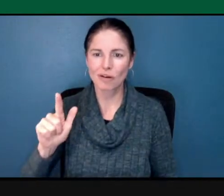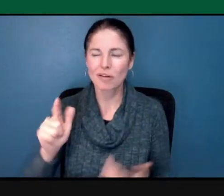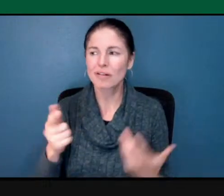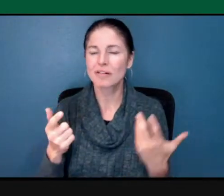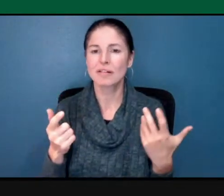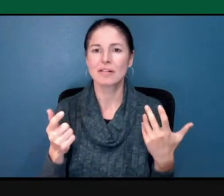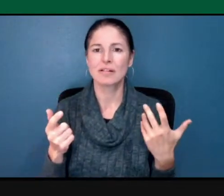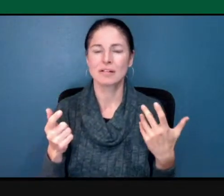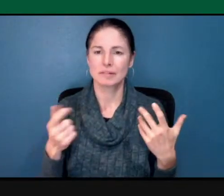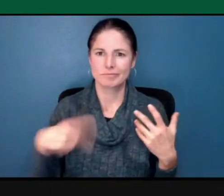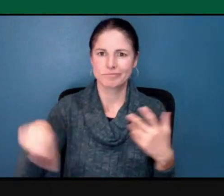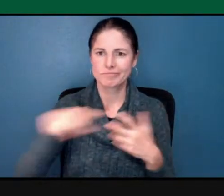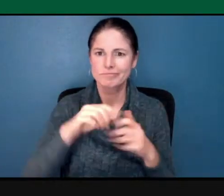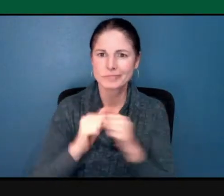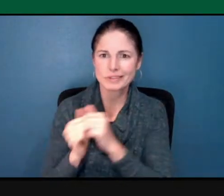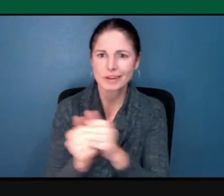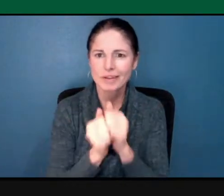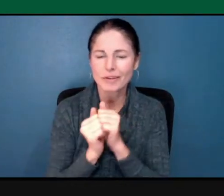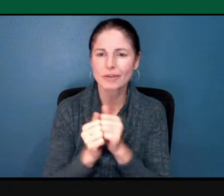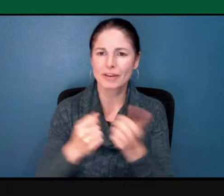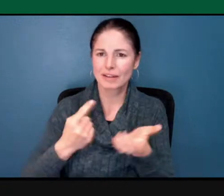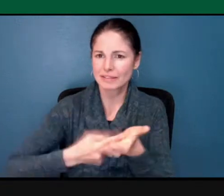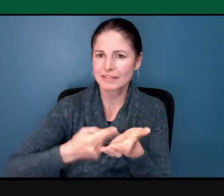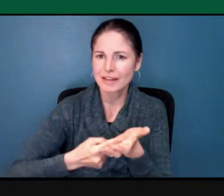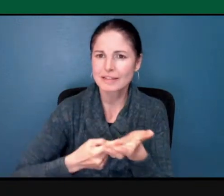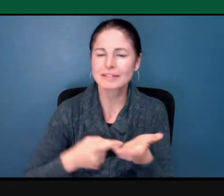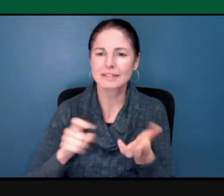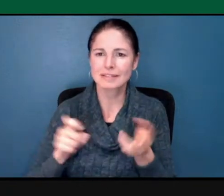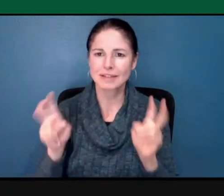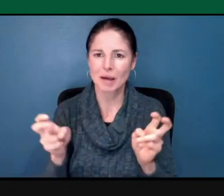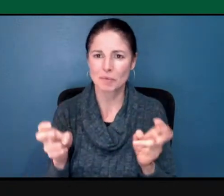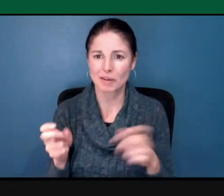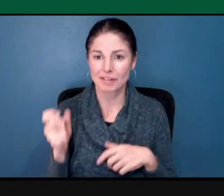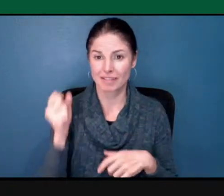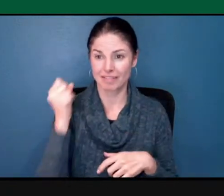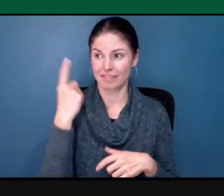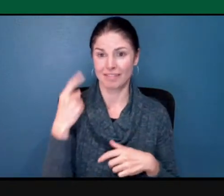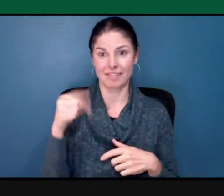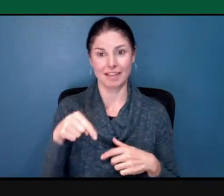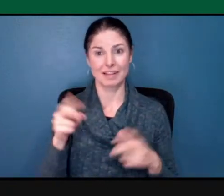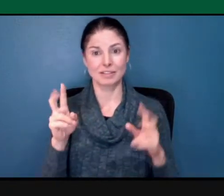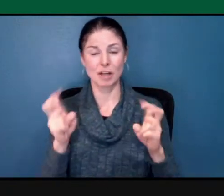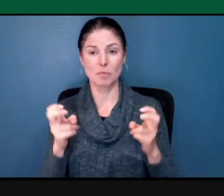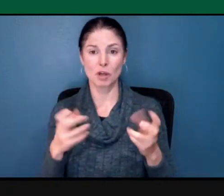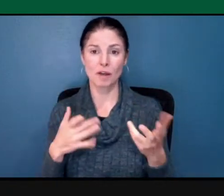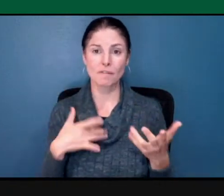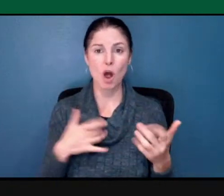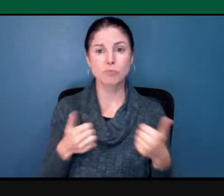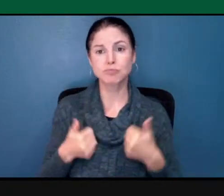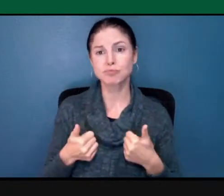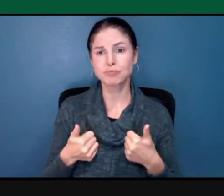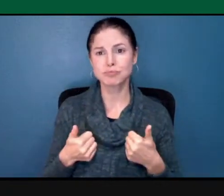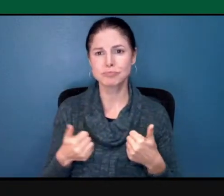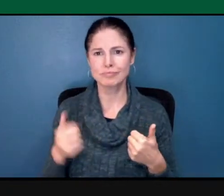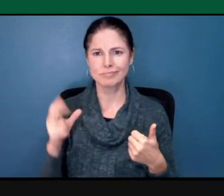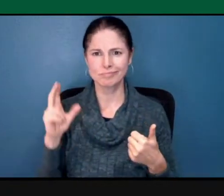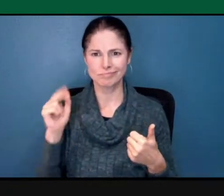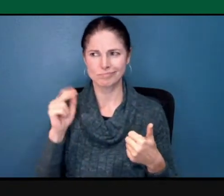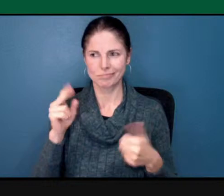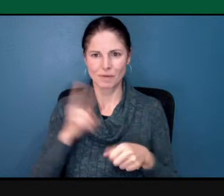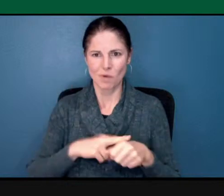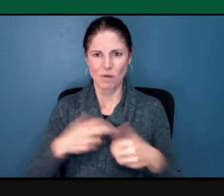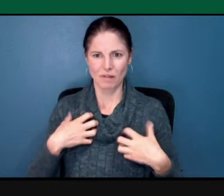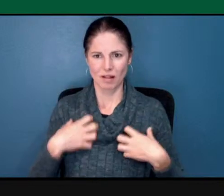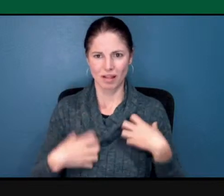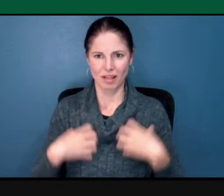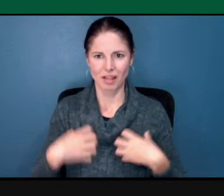have these discussions. And it's not comfortable. We experience a lot of discomfort. I think